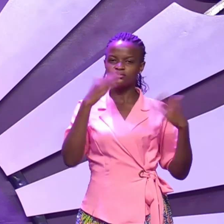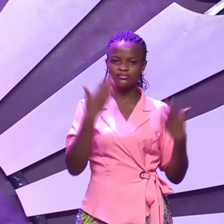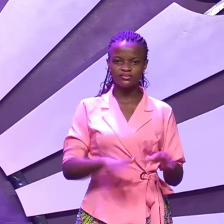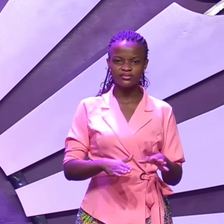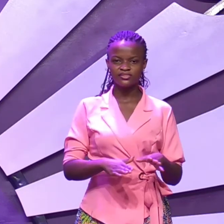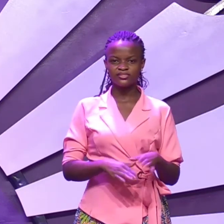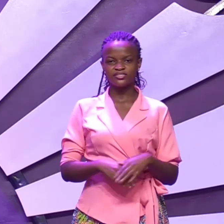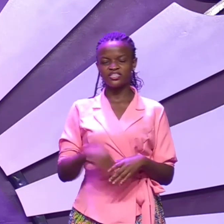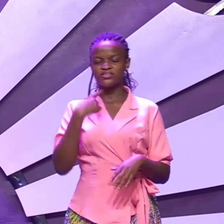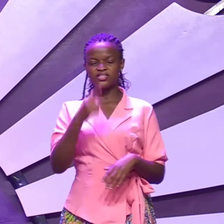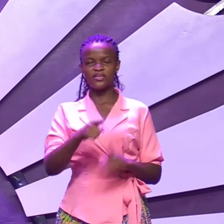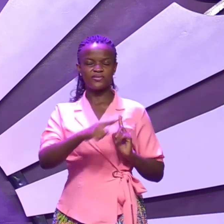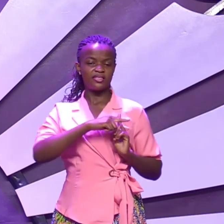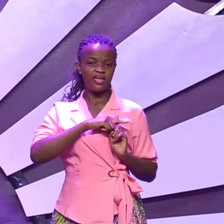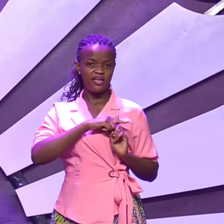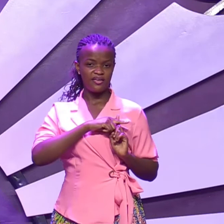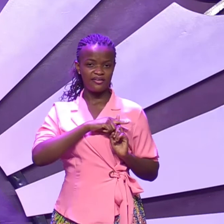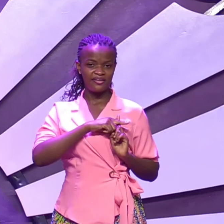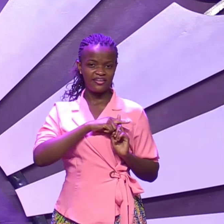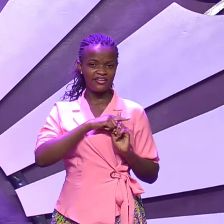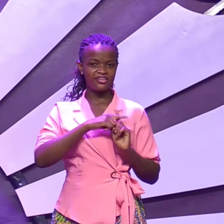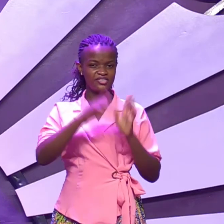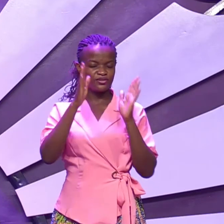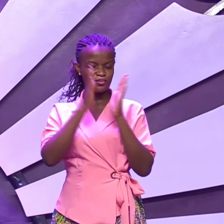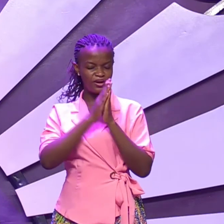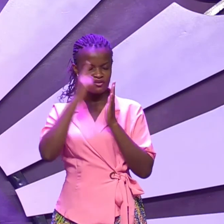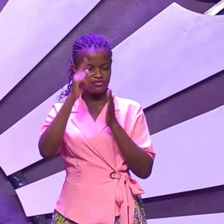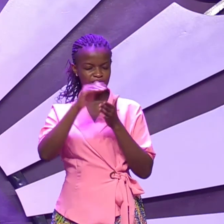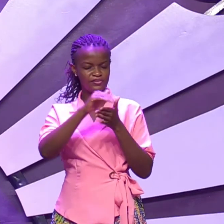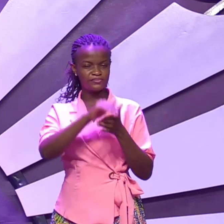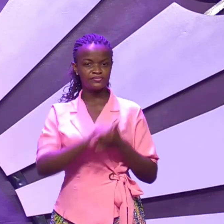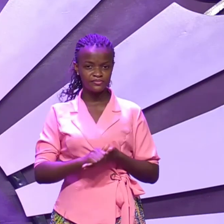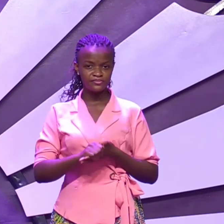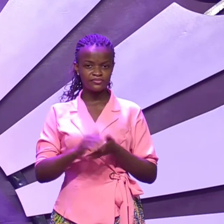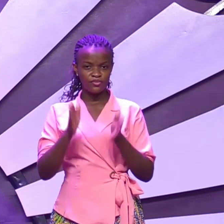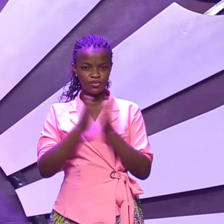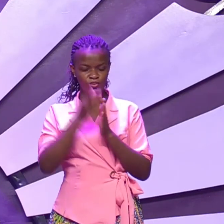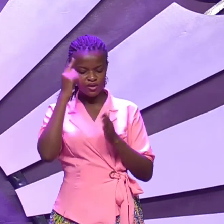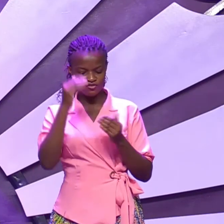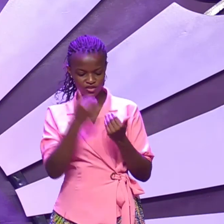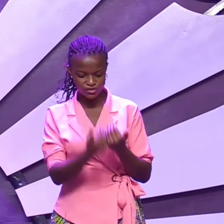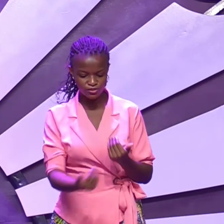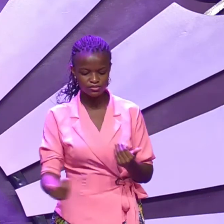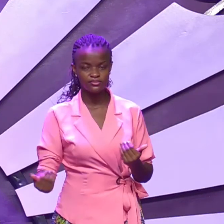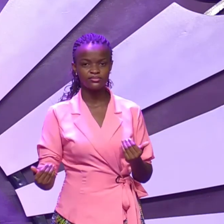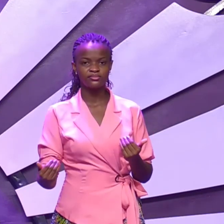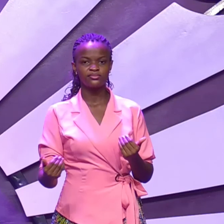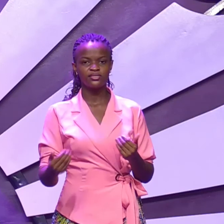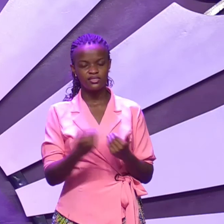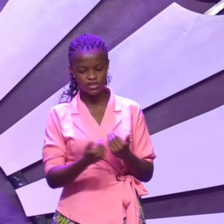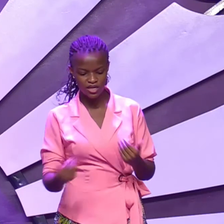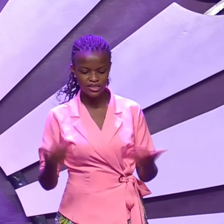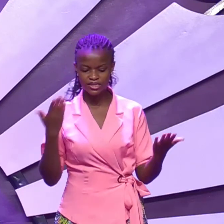you say you are mlocole and you prayed for your spouse you prayed for your child and the child